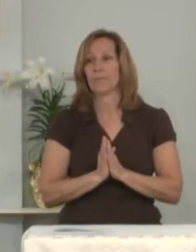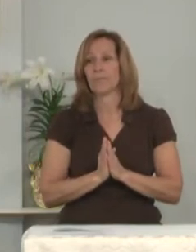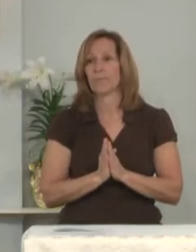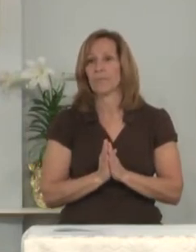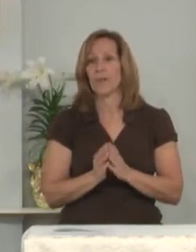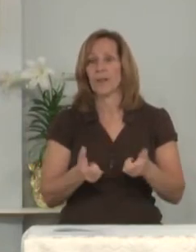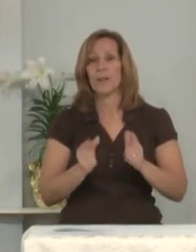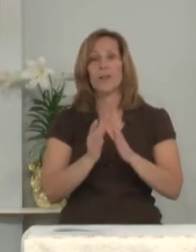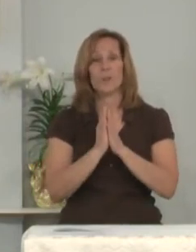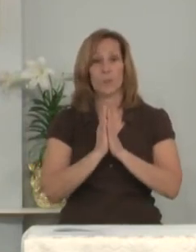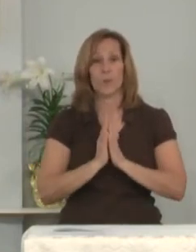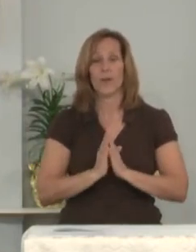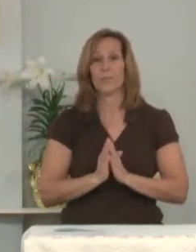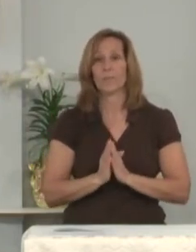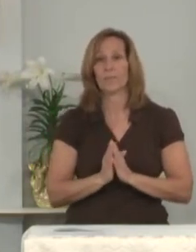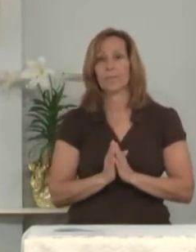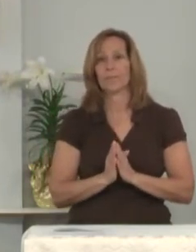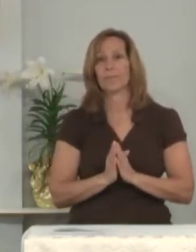Let us pray.